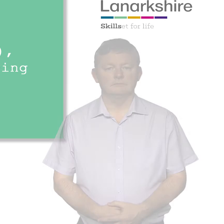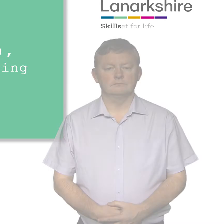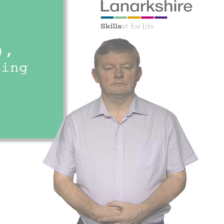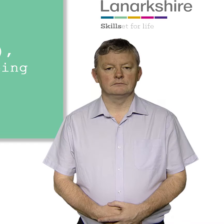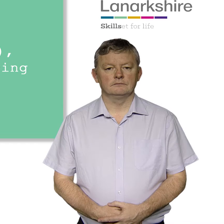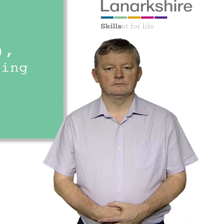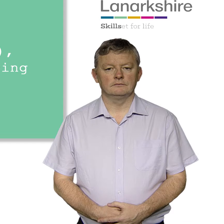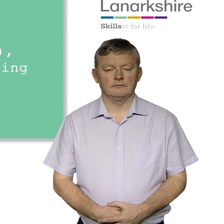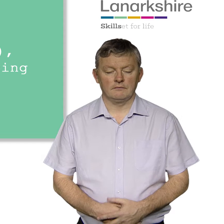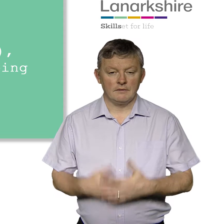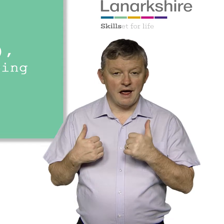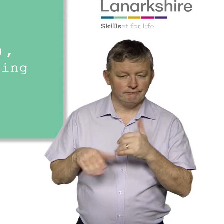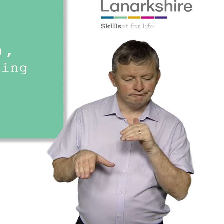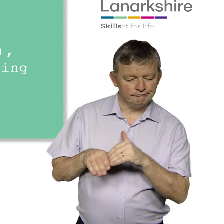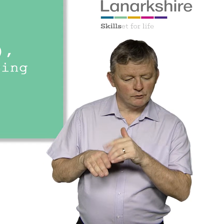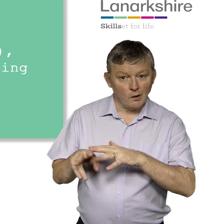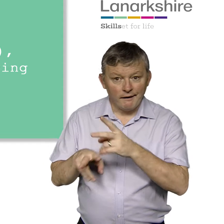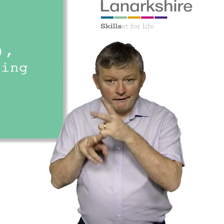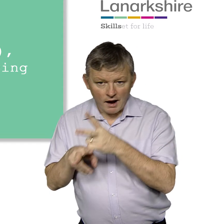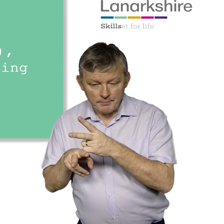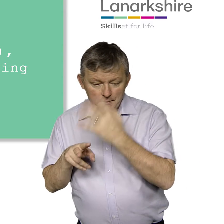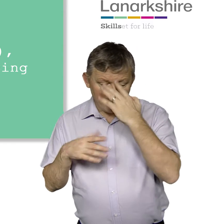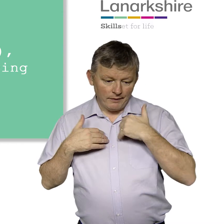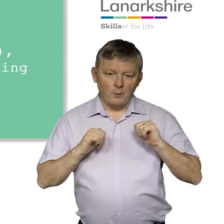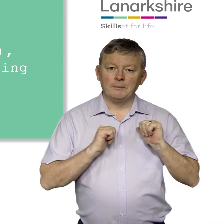Health, including social care, mental health and wellbeing